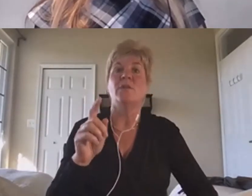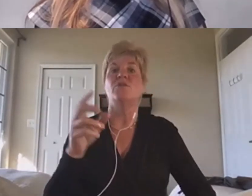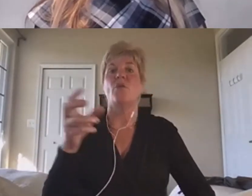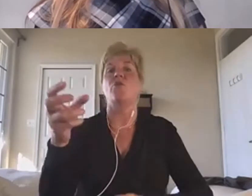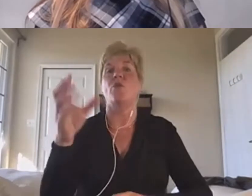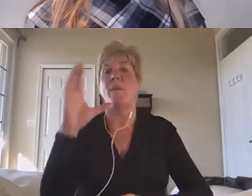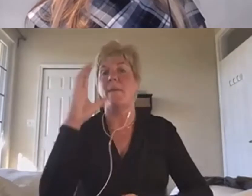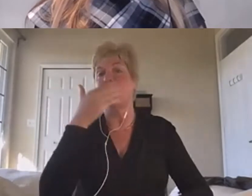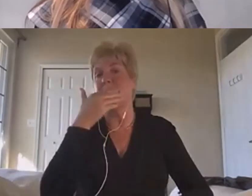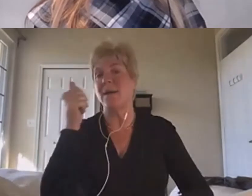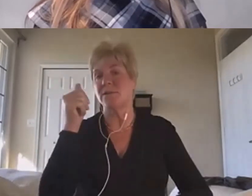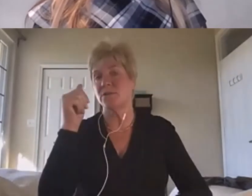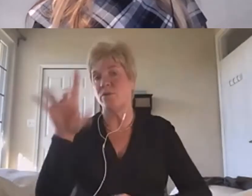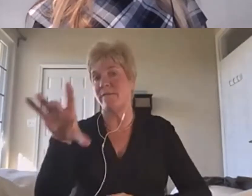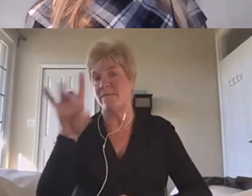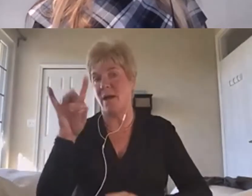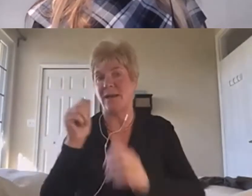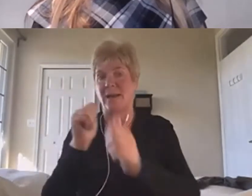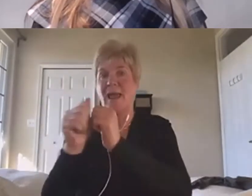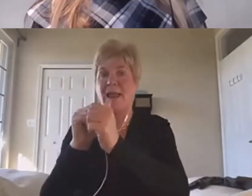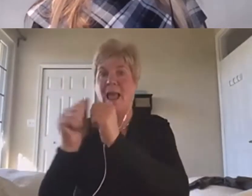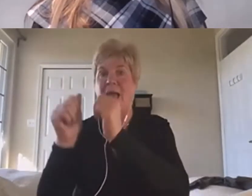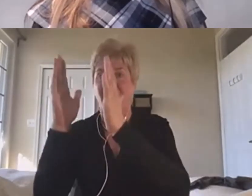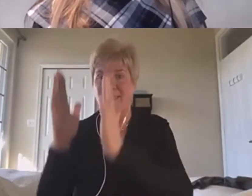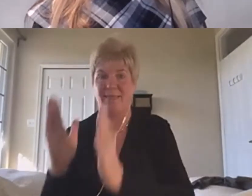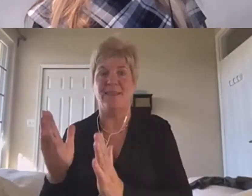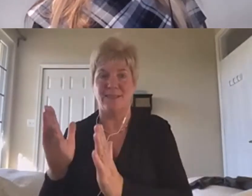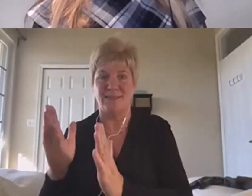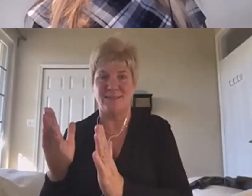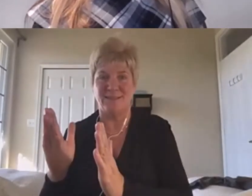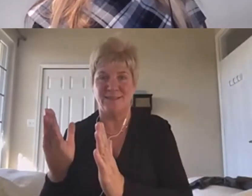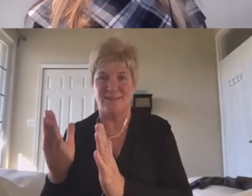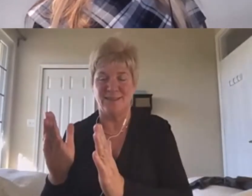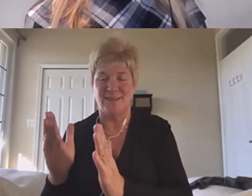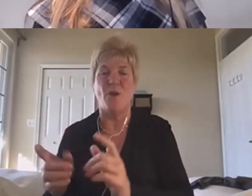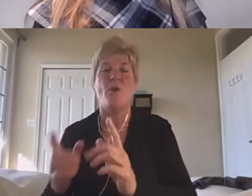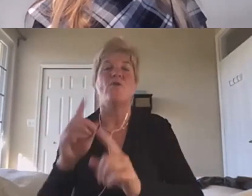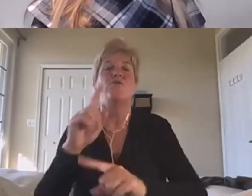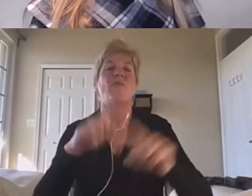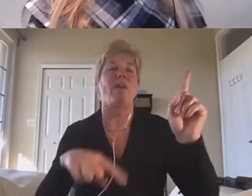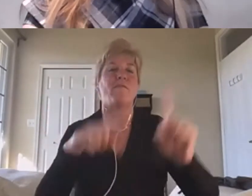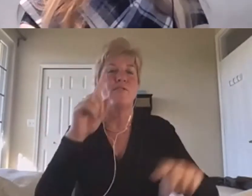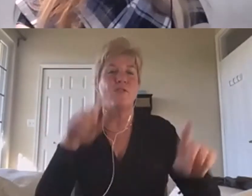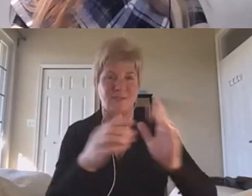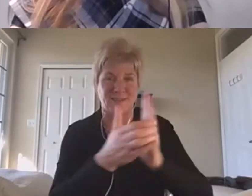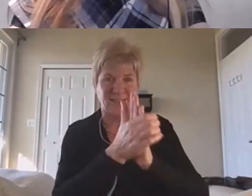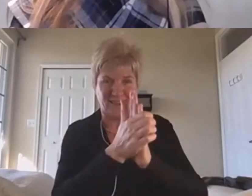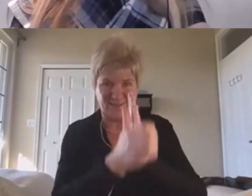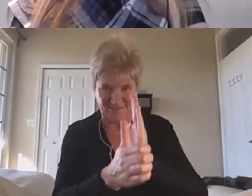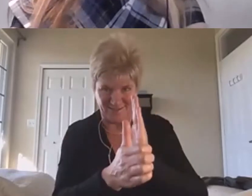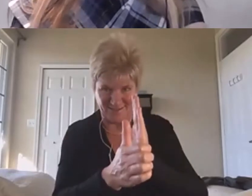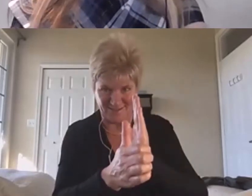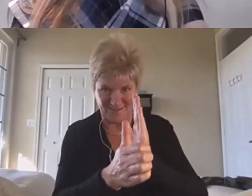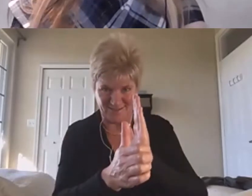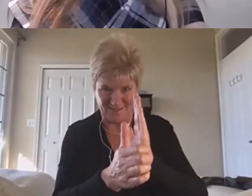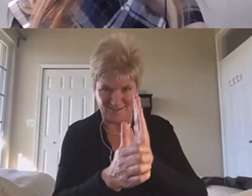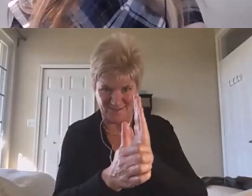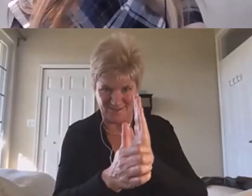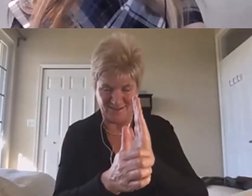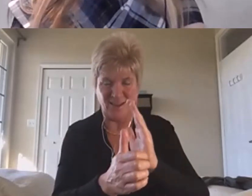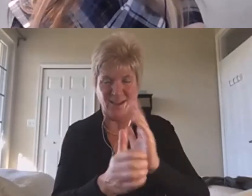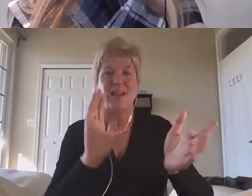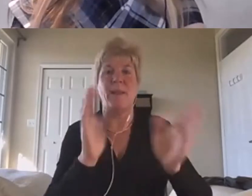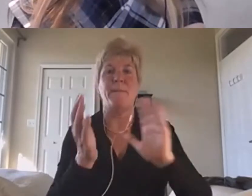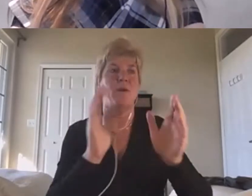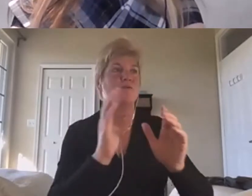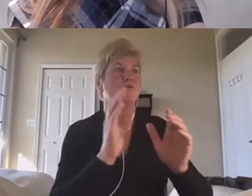more diverse skills as opposed to being more diverse, right?